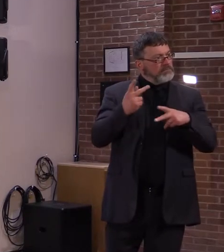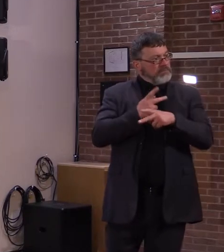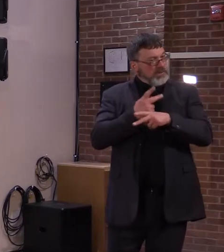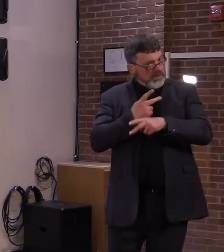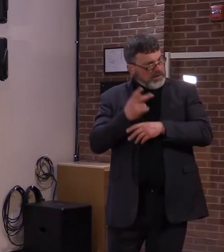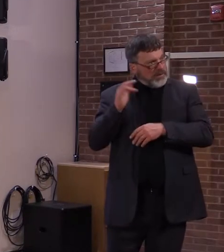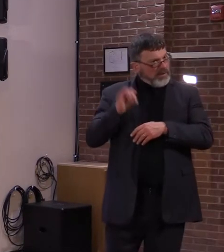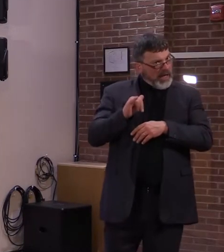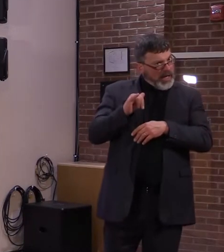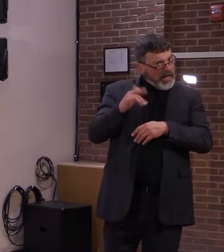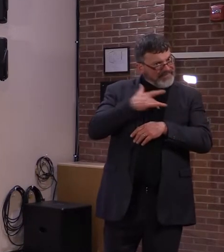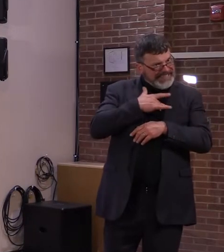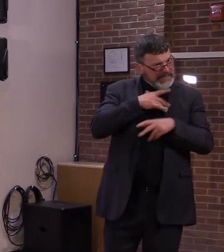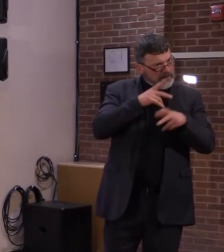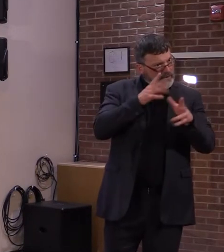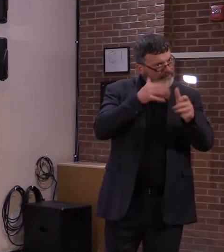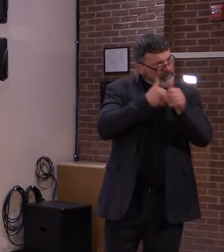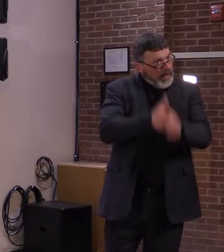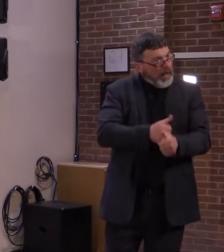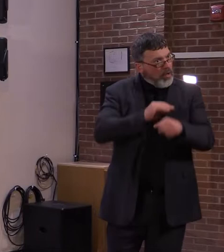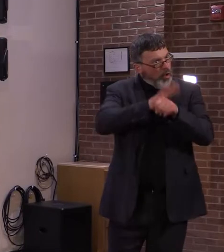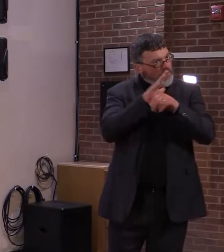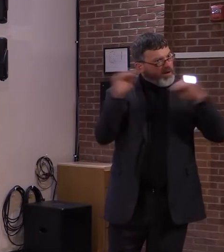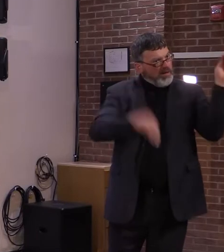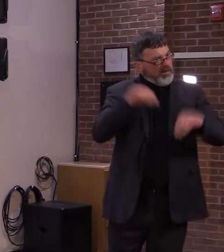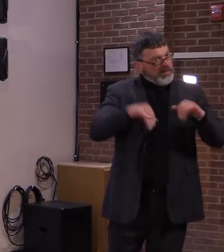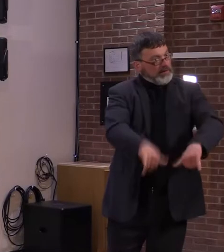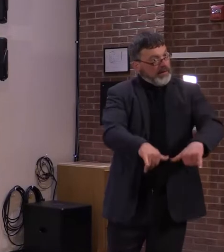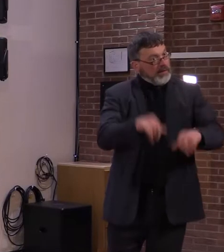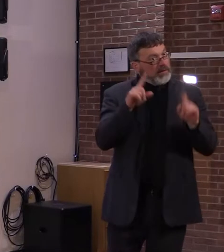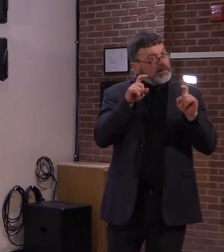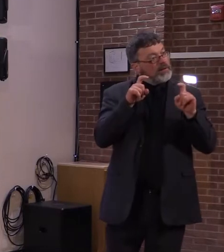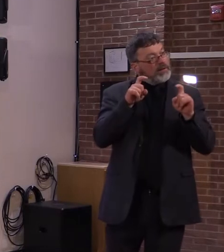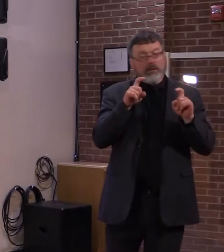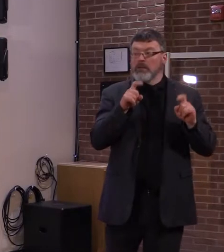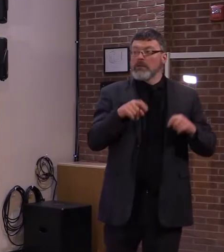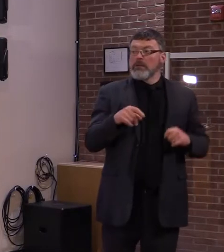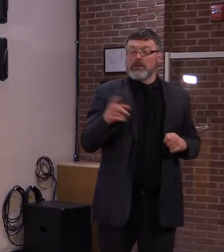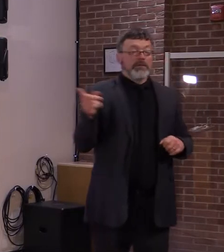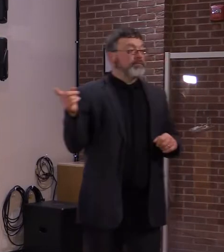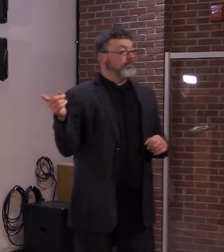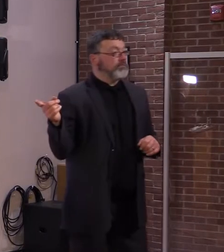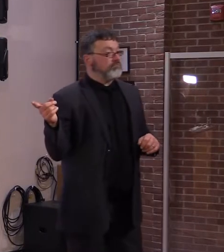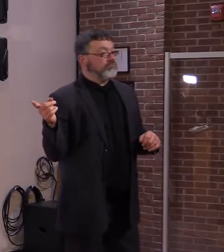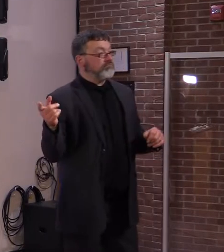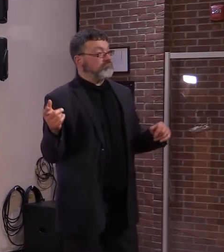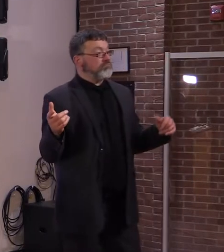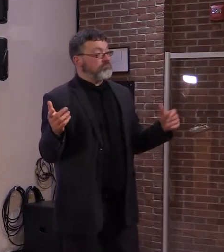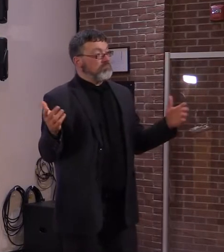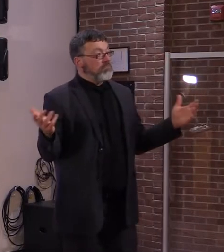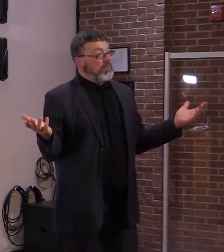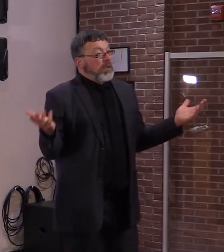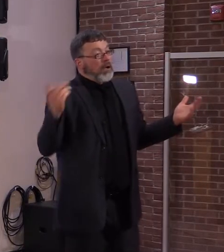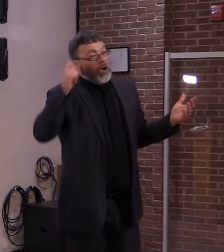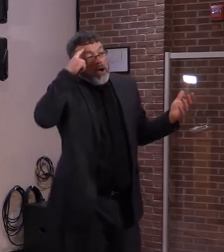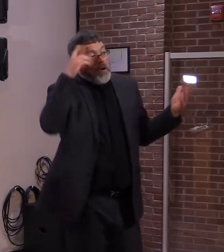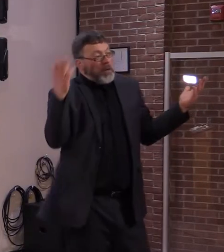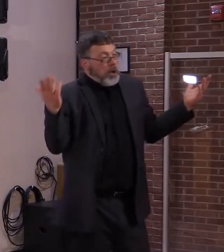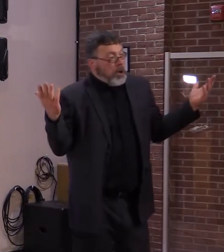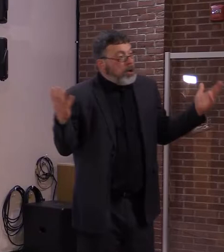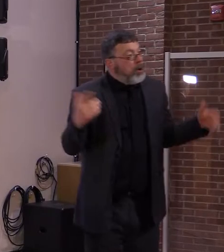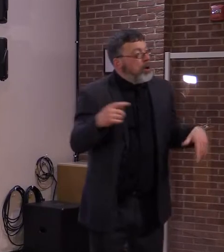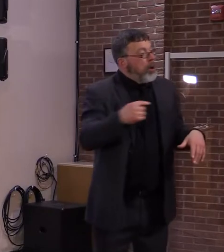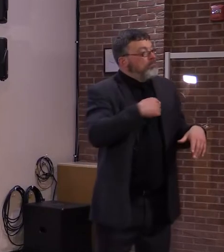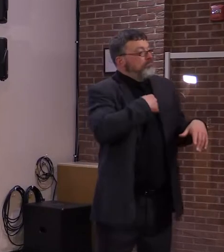I think it's a combination. I think we have, again, we haven't, we've been initiating a lot of